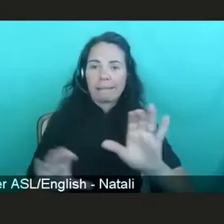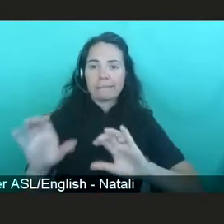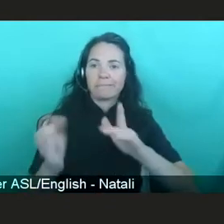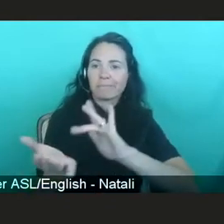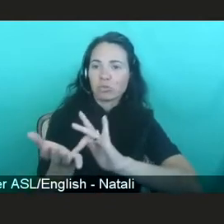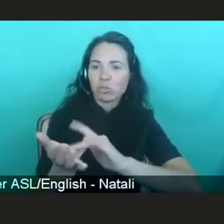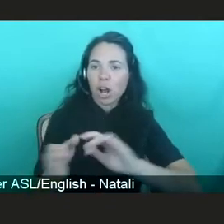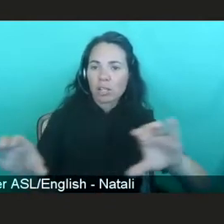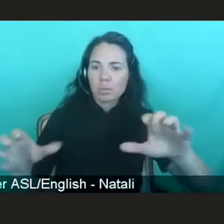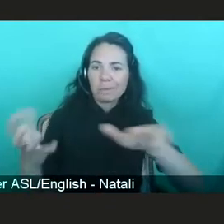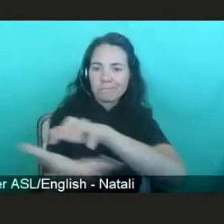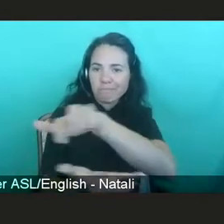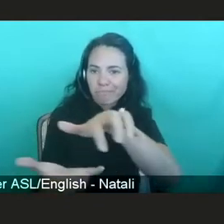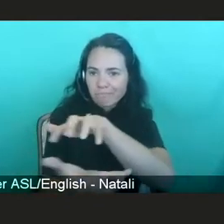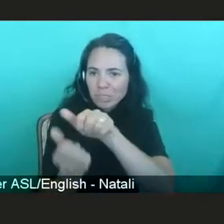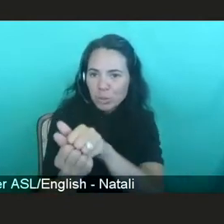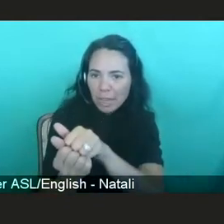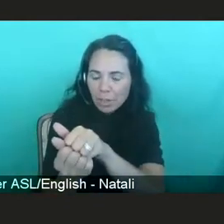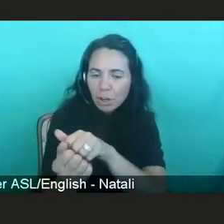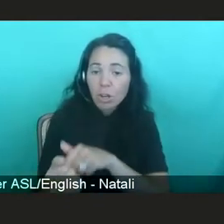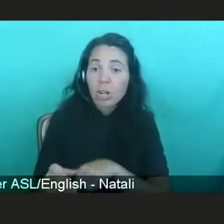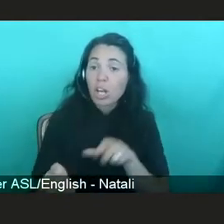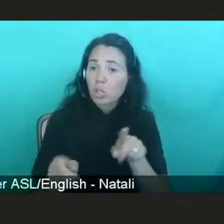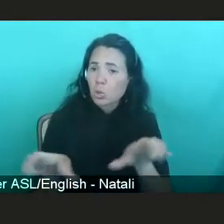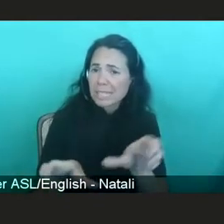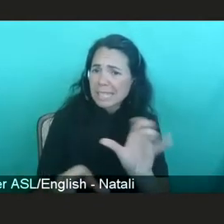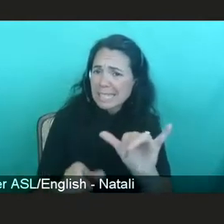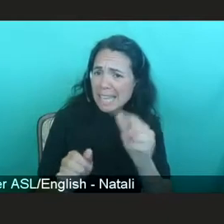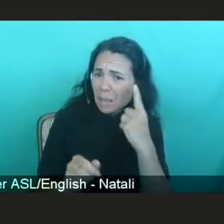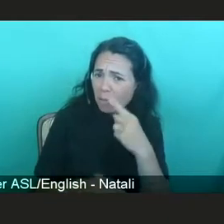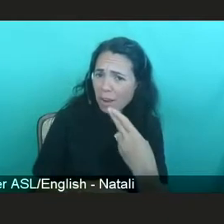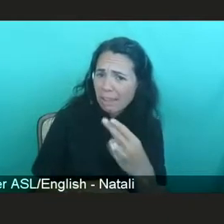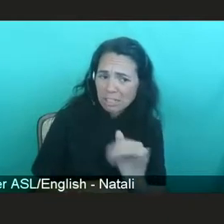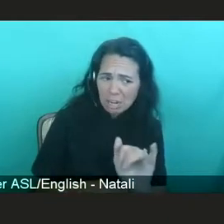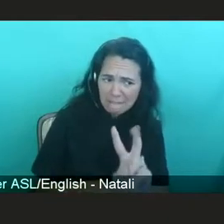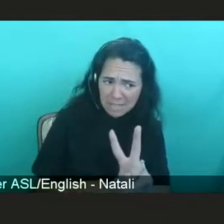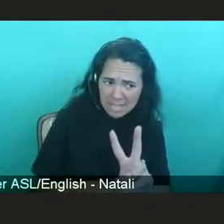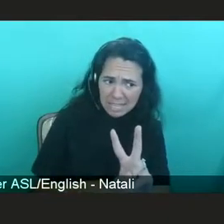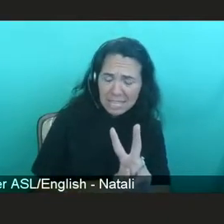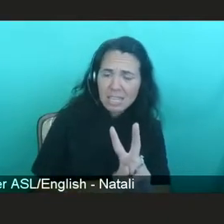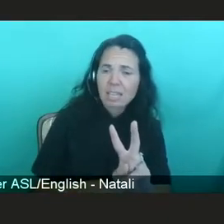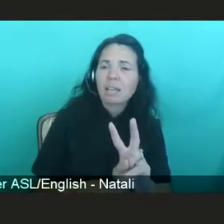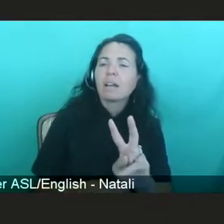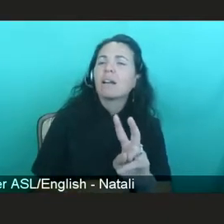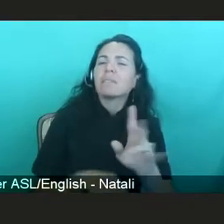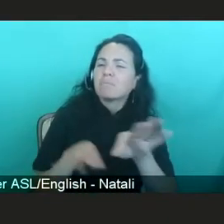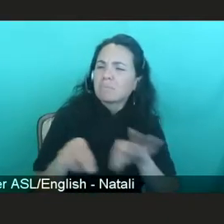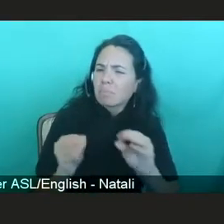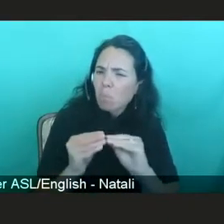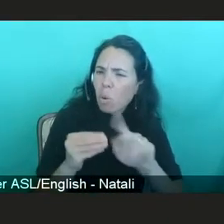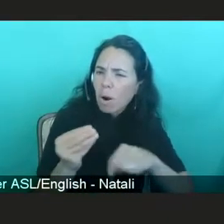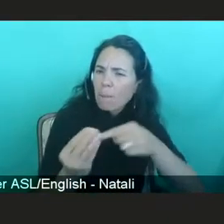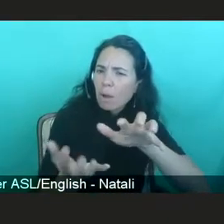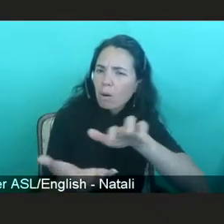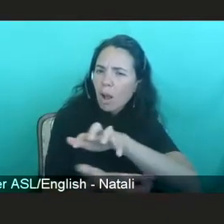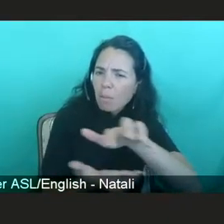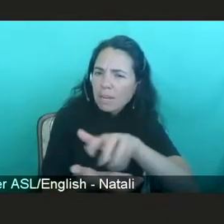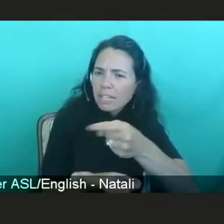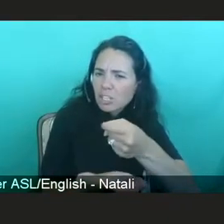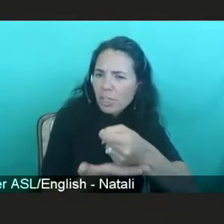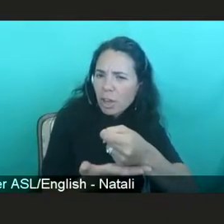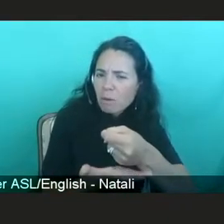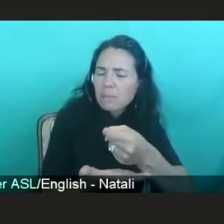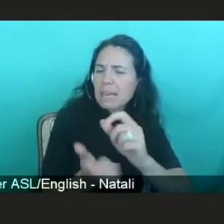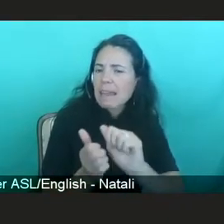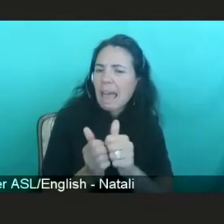some of that same work in HIV. Tell us a little bit about combination therapy and how you got to